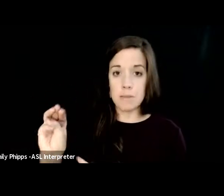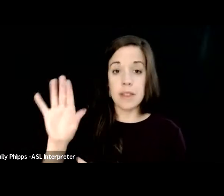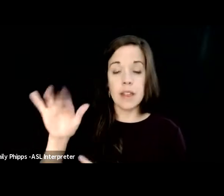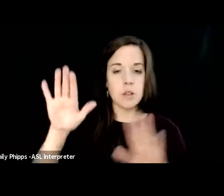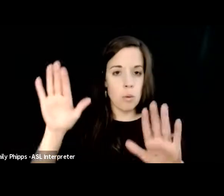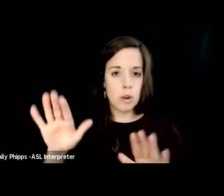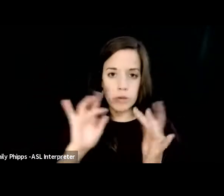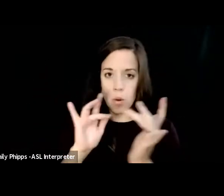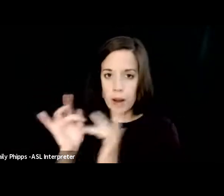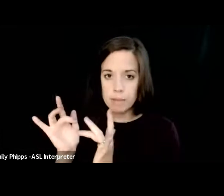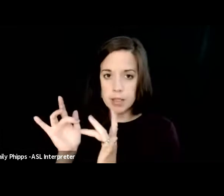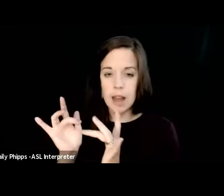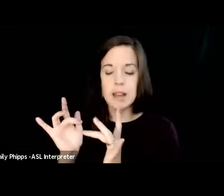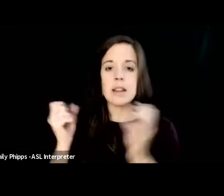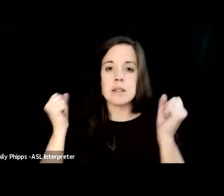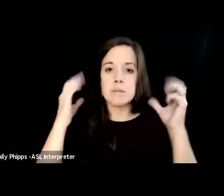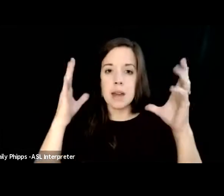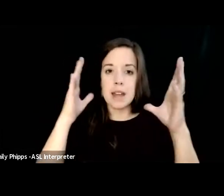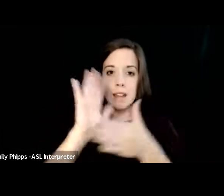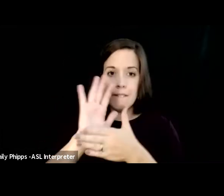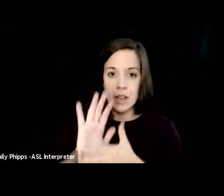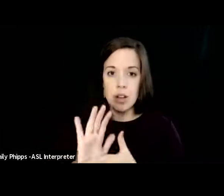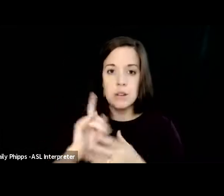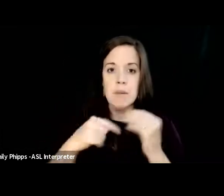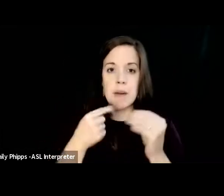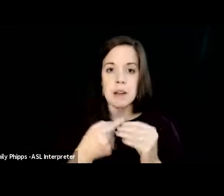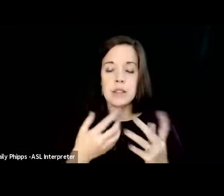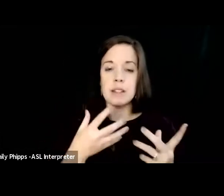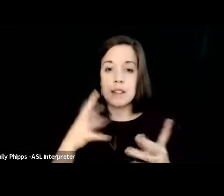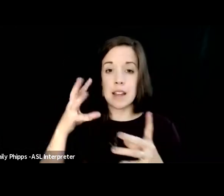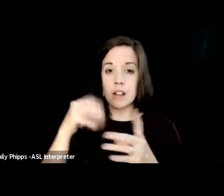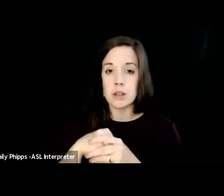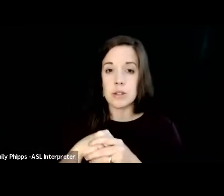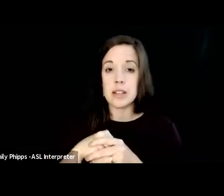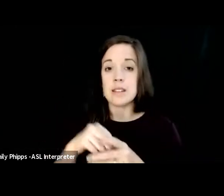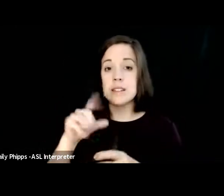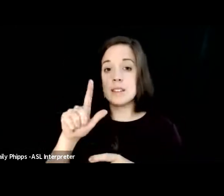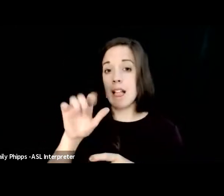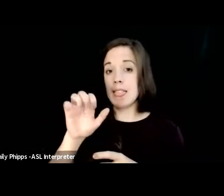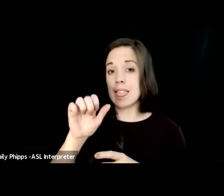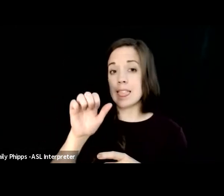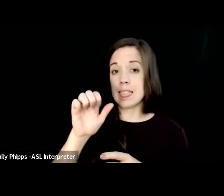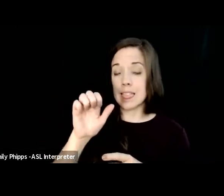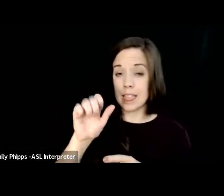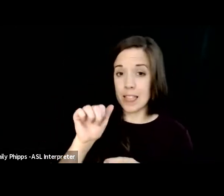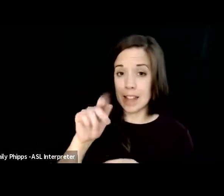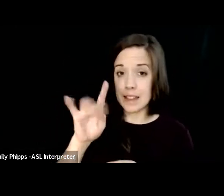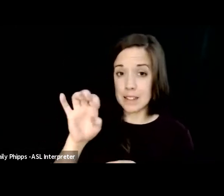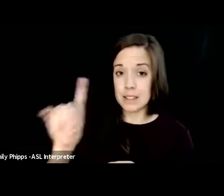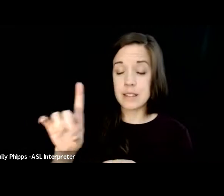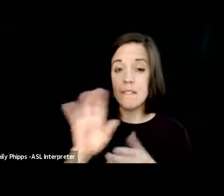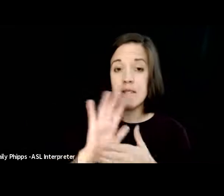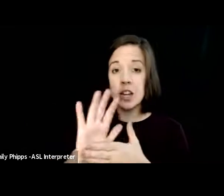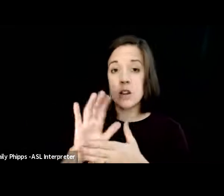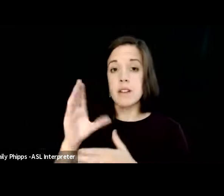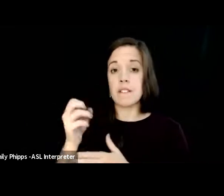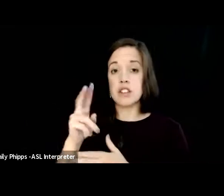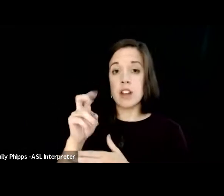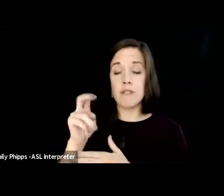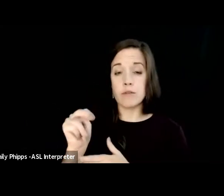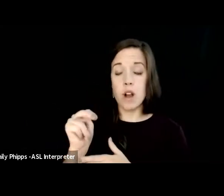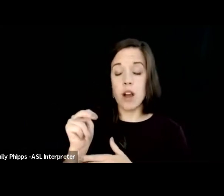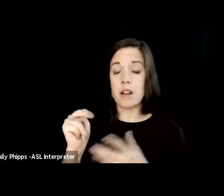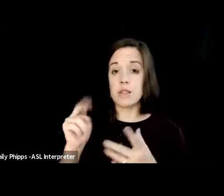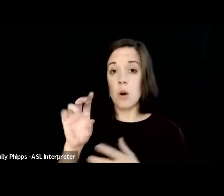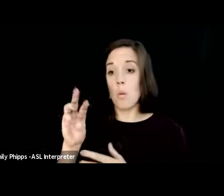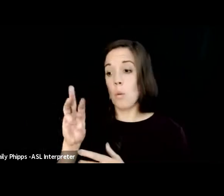which which has many videos about it including leaked videos from chevron whistleblowers given to amazon watch